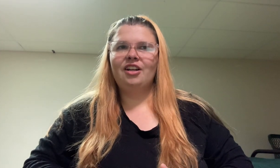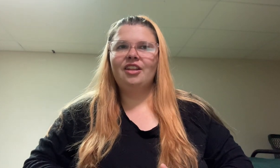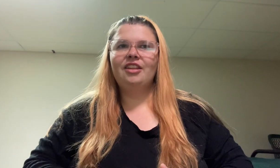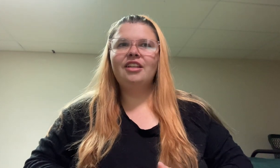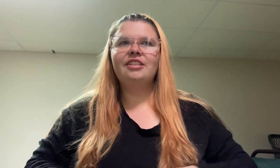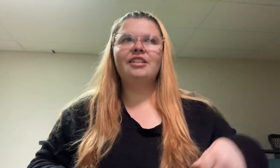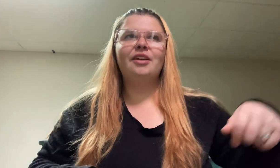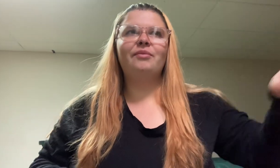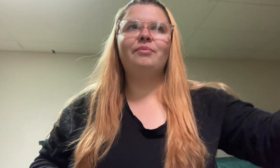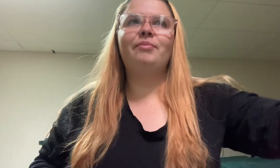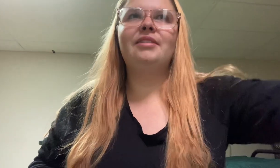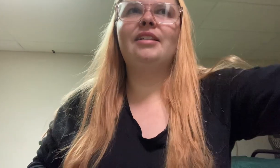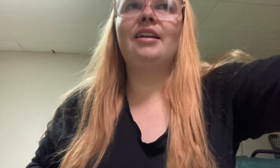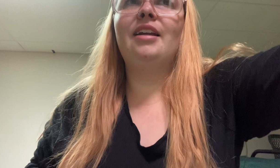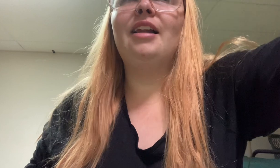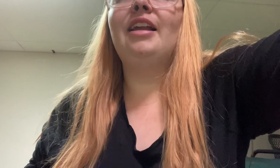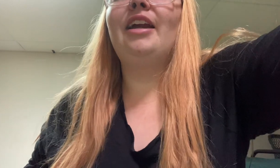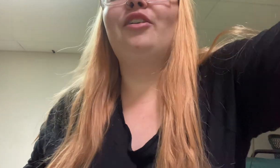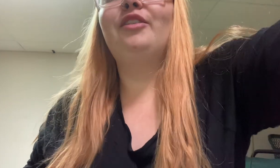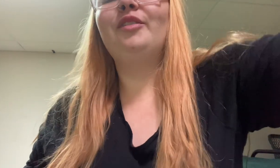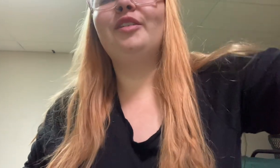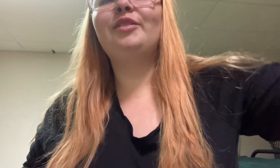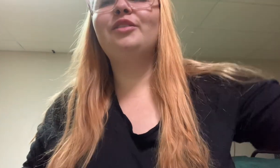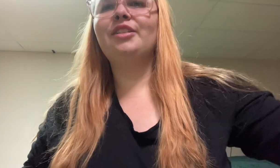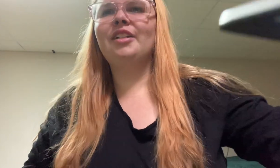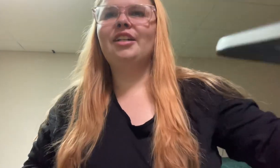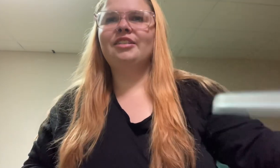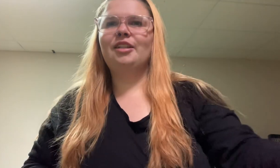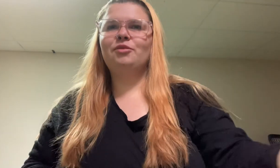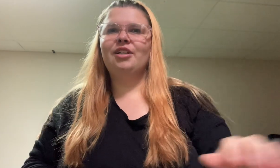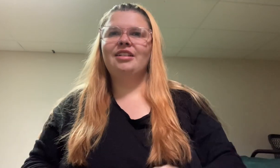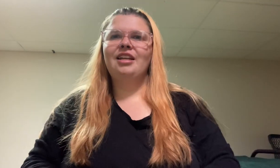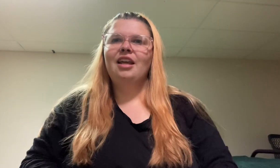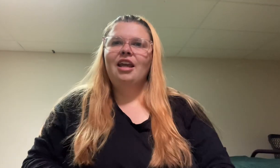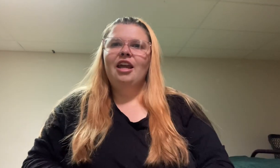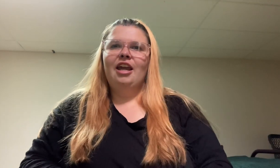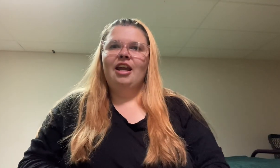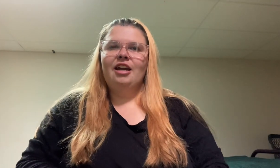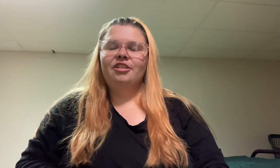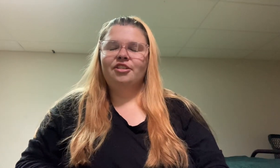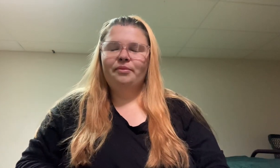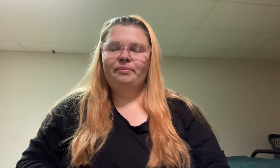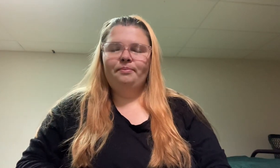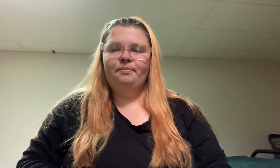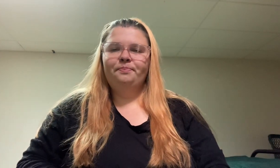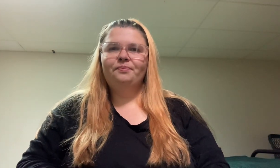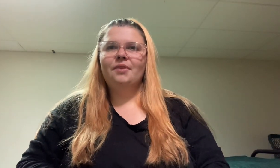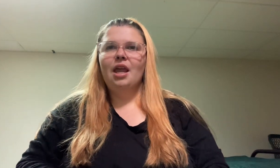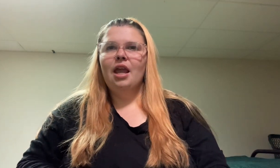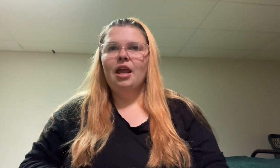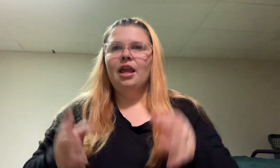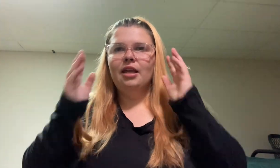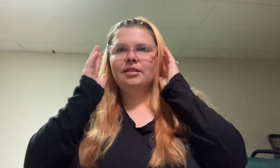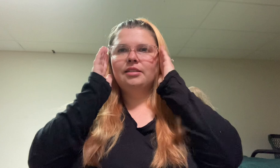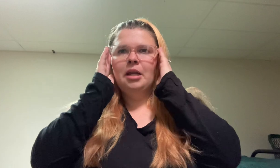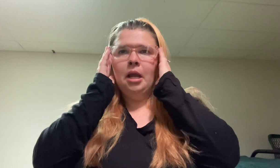this particular, this certain kind of subject and it's not